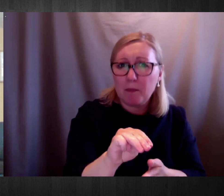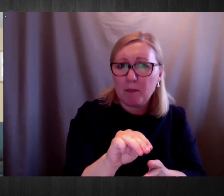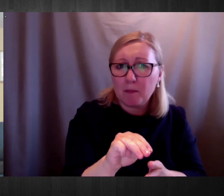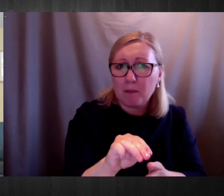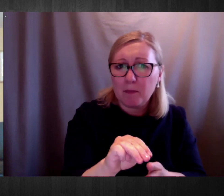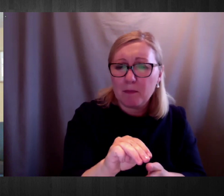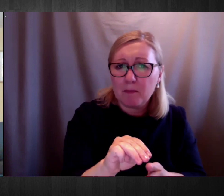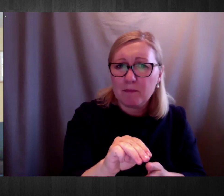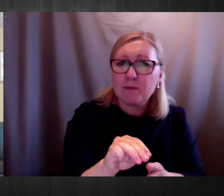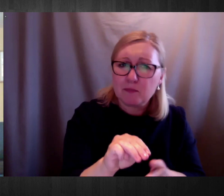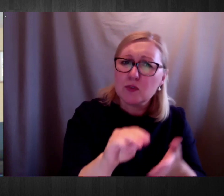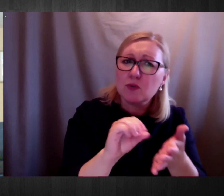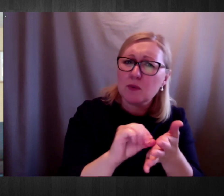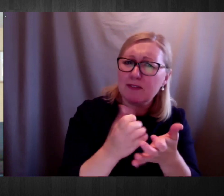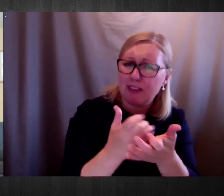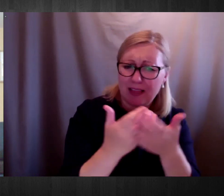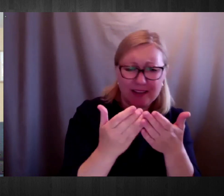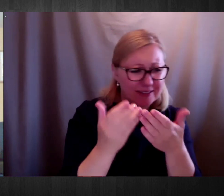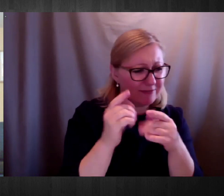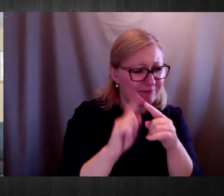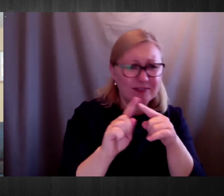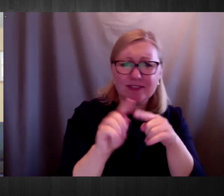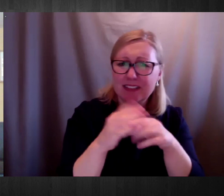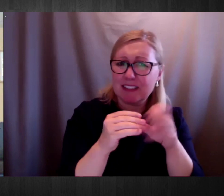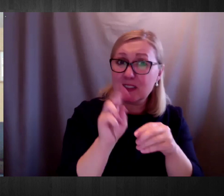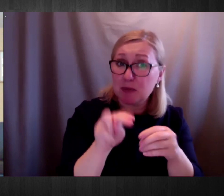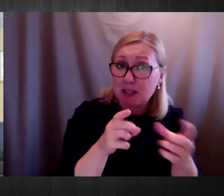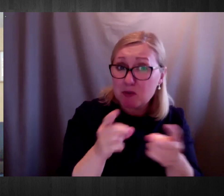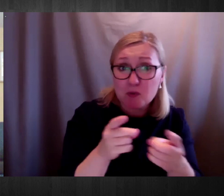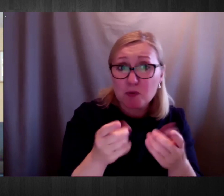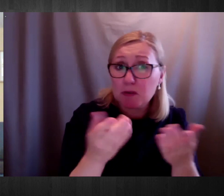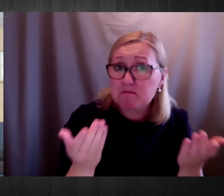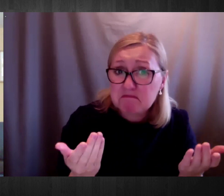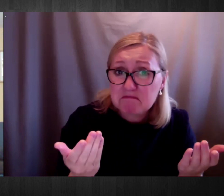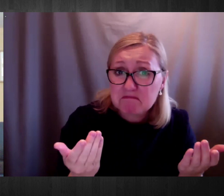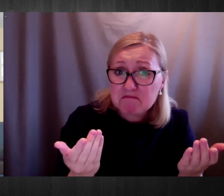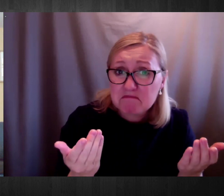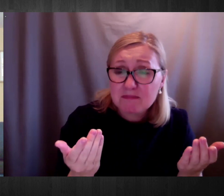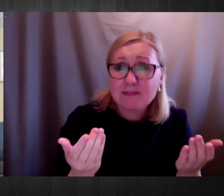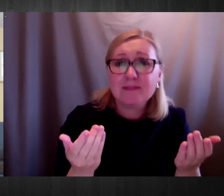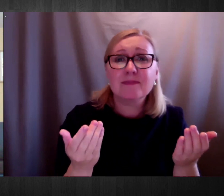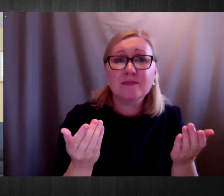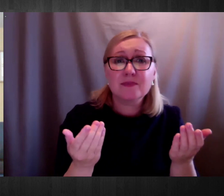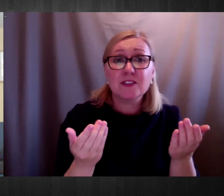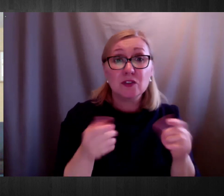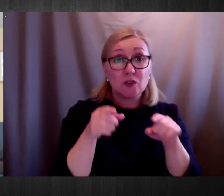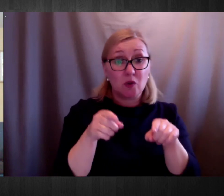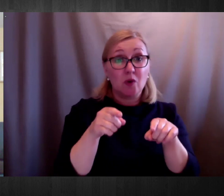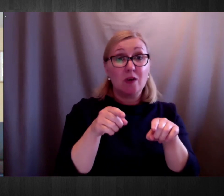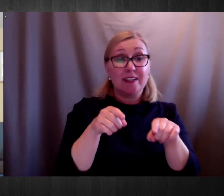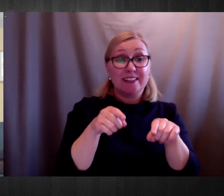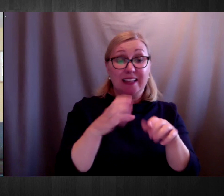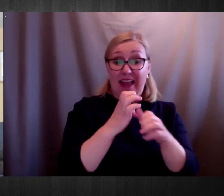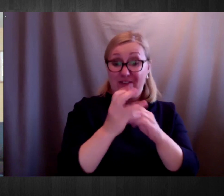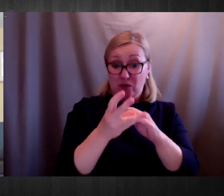So the aim of the COVID-19 Zoom meeting every week,